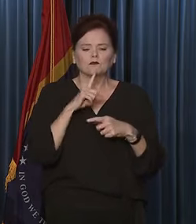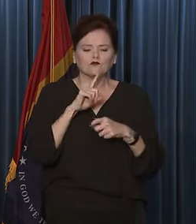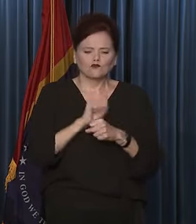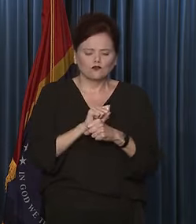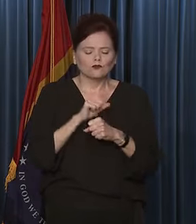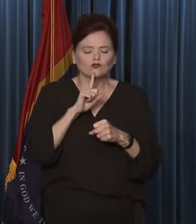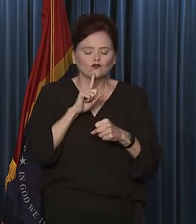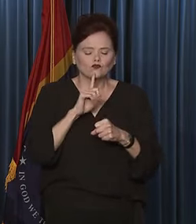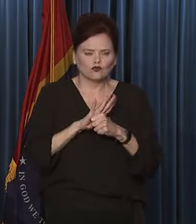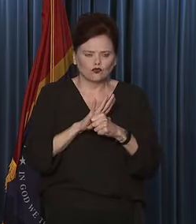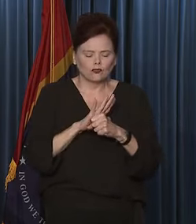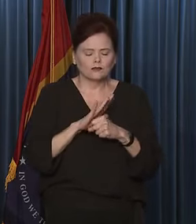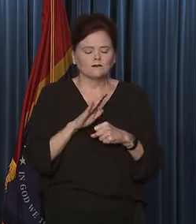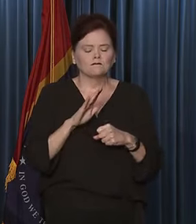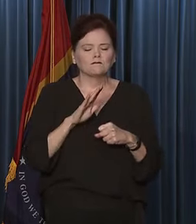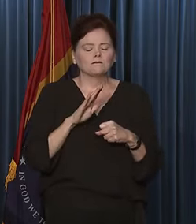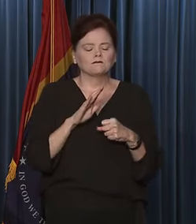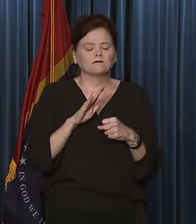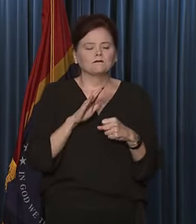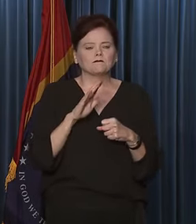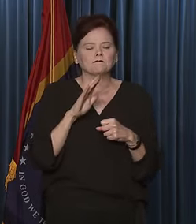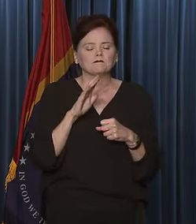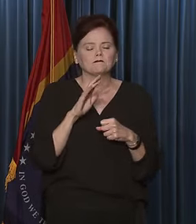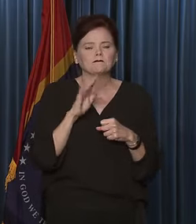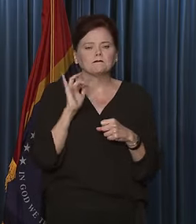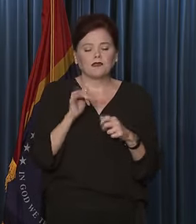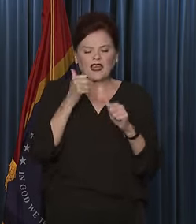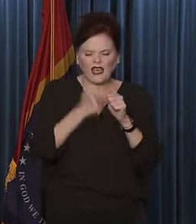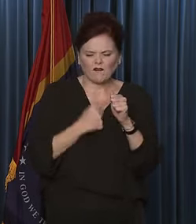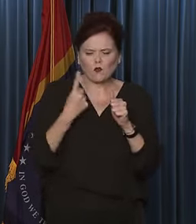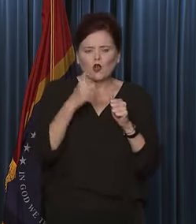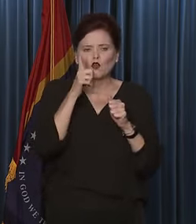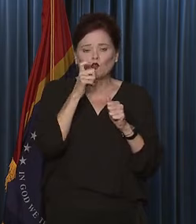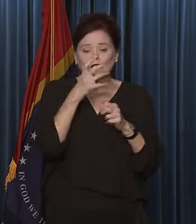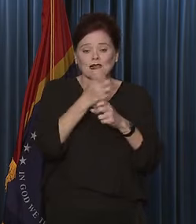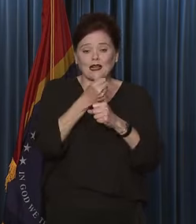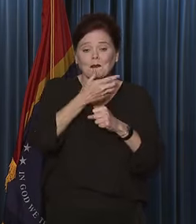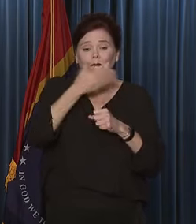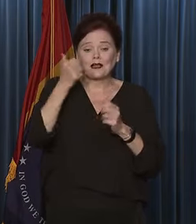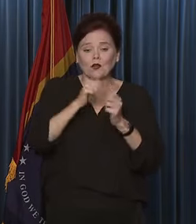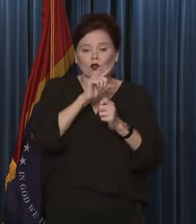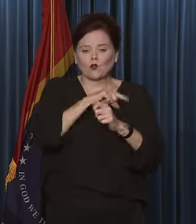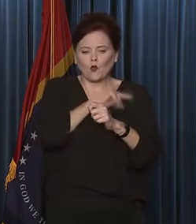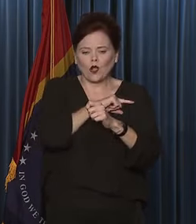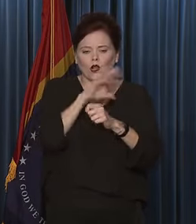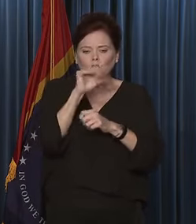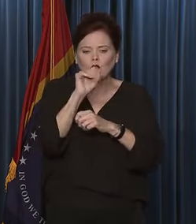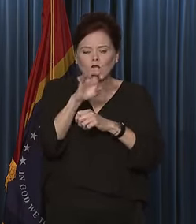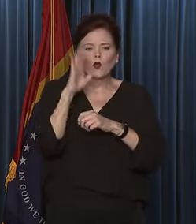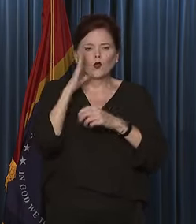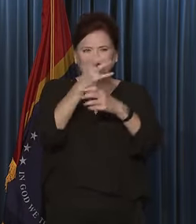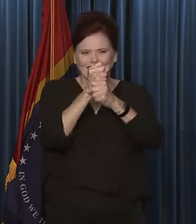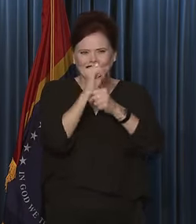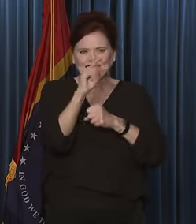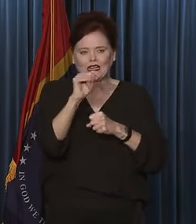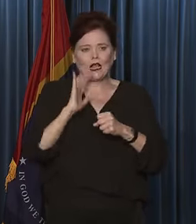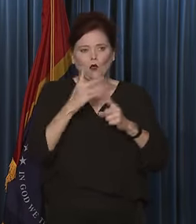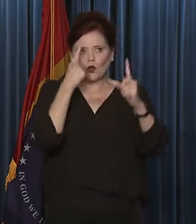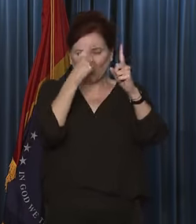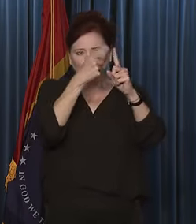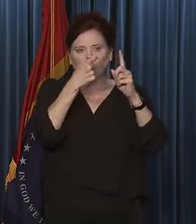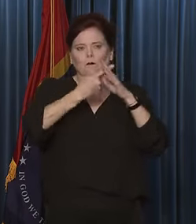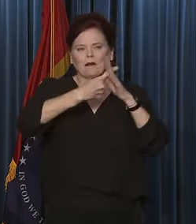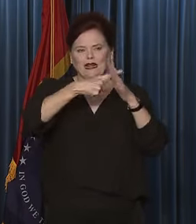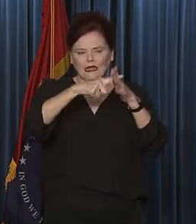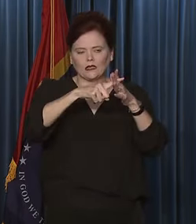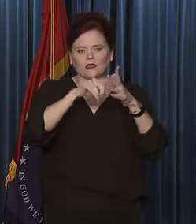every step of the way that everyone that could get better with quality care receive that quality care. Our goal from the beginning,